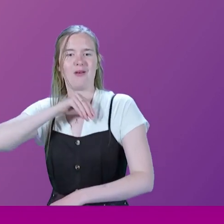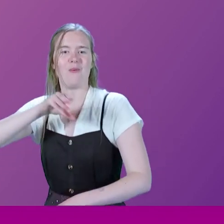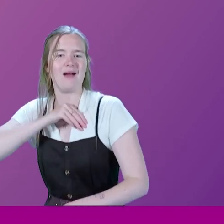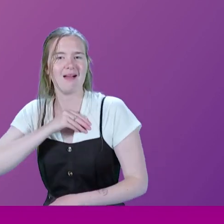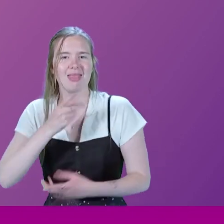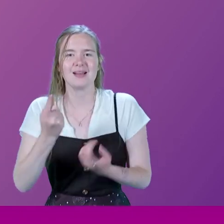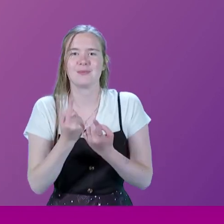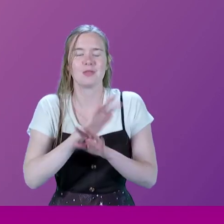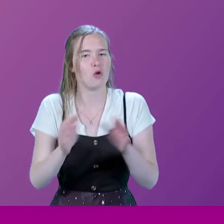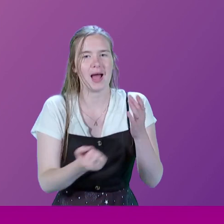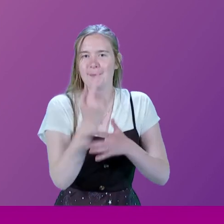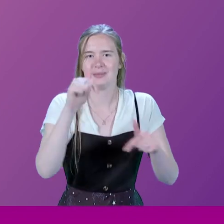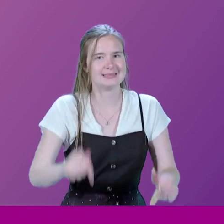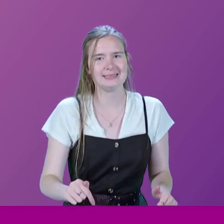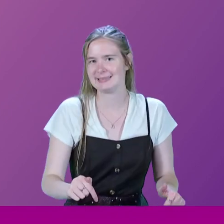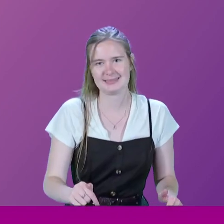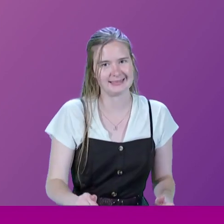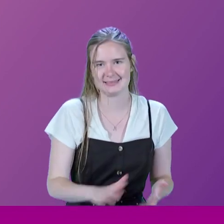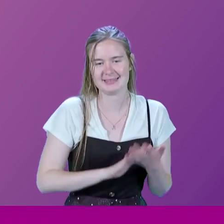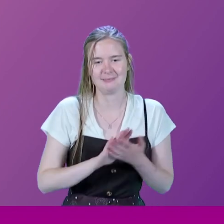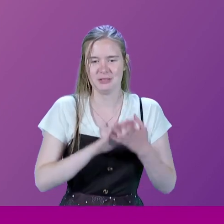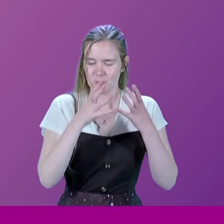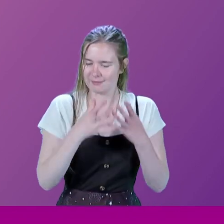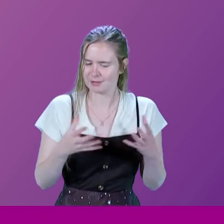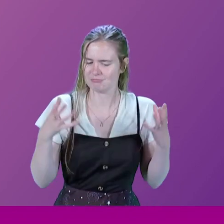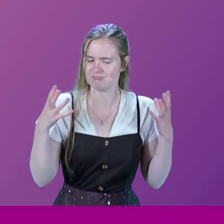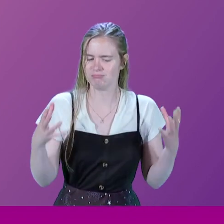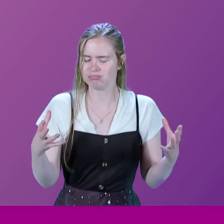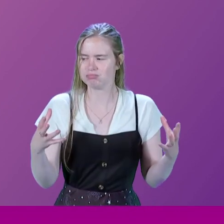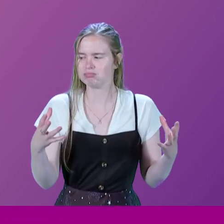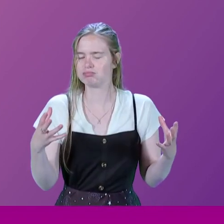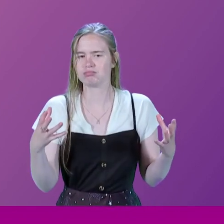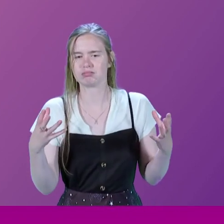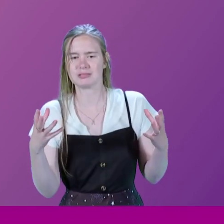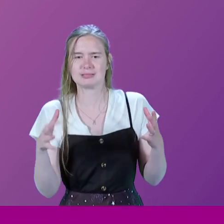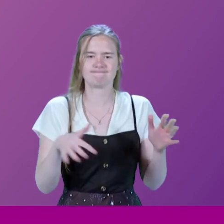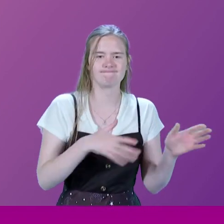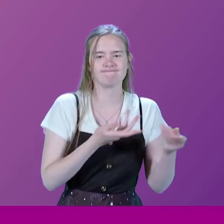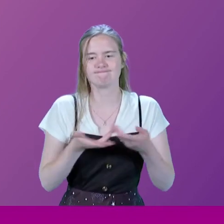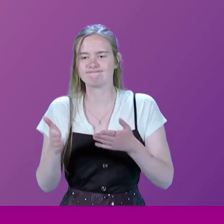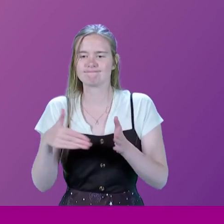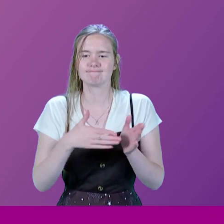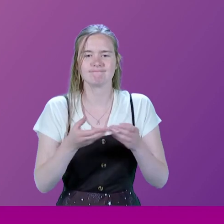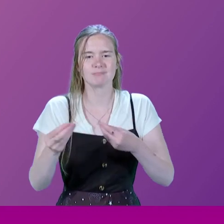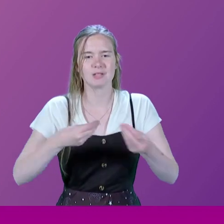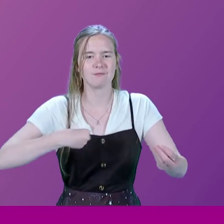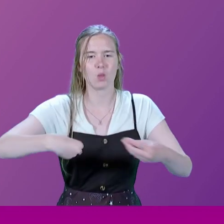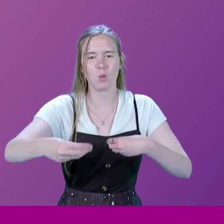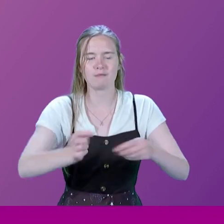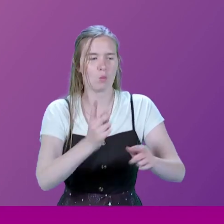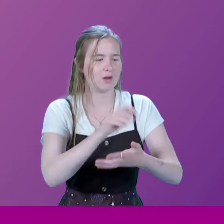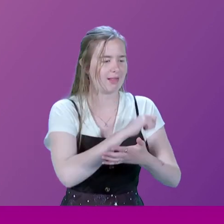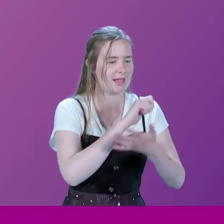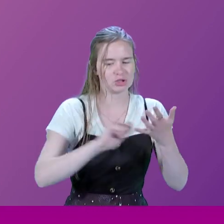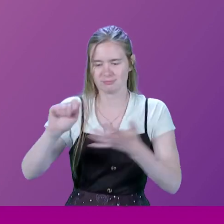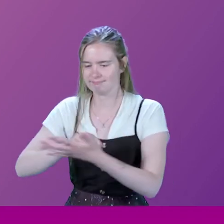that is something that hasn't happened here. So we have this enormous, enormous ebb and flow of between one election